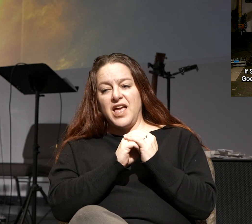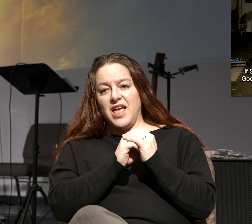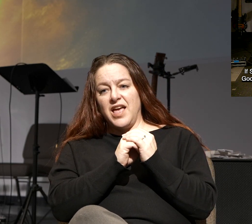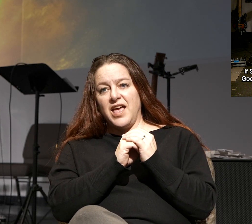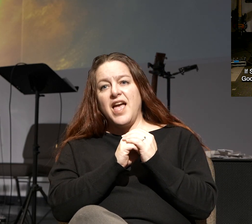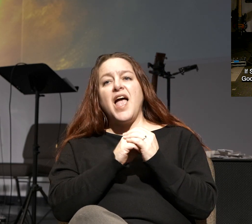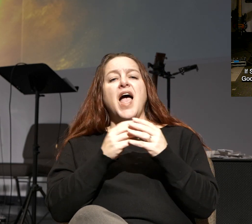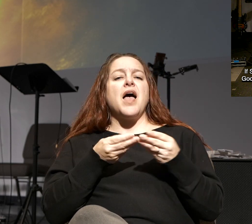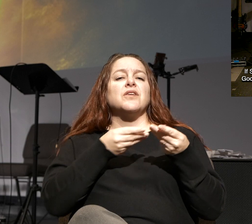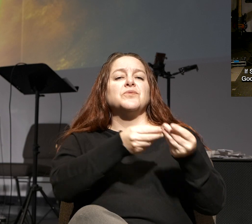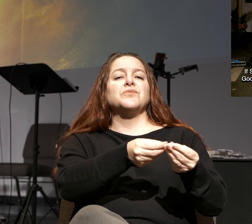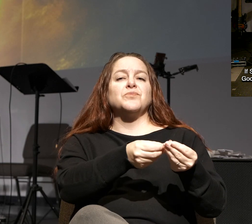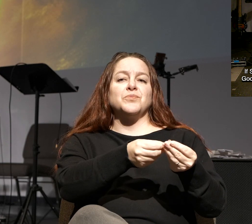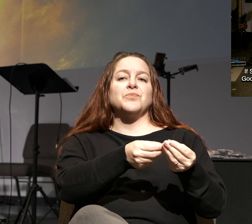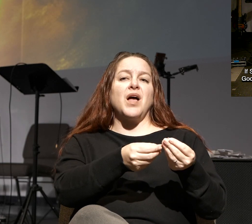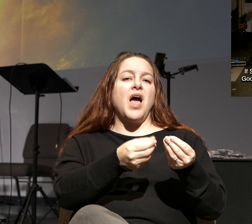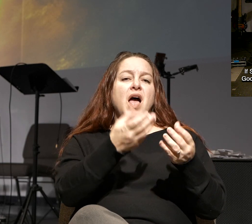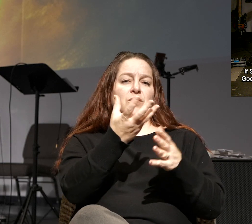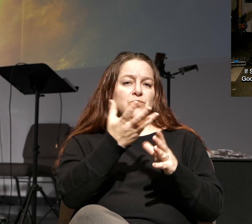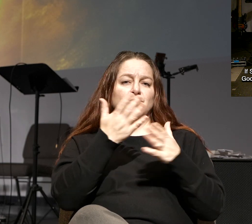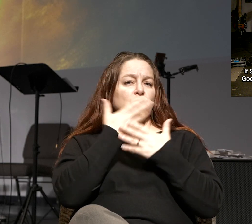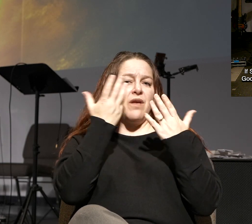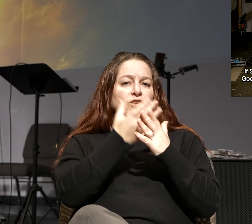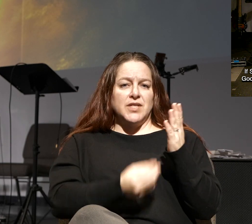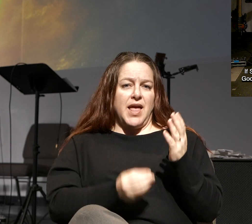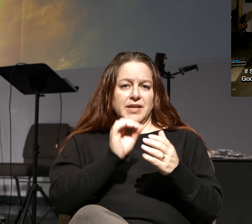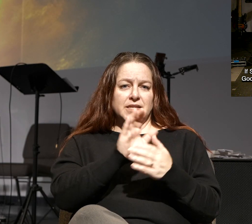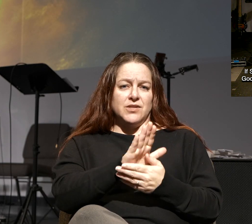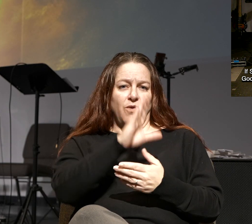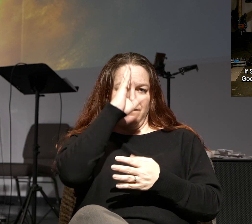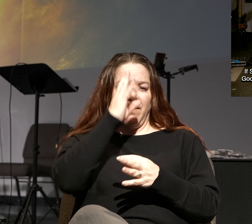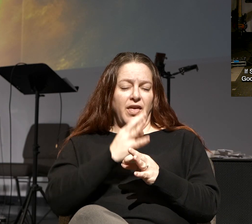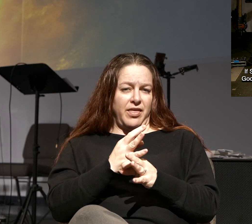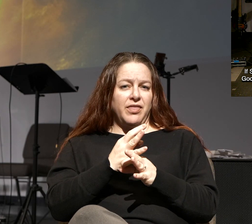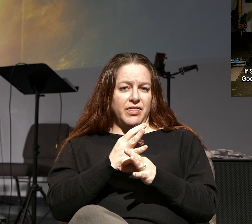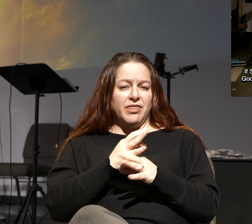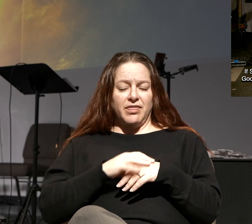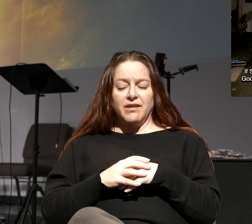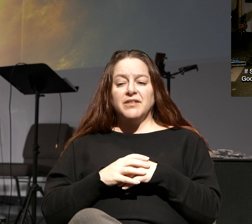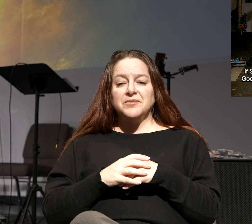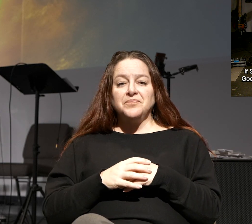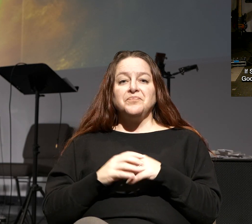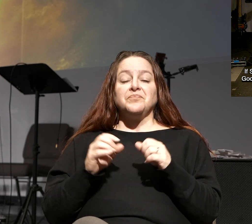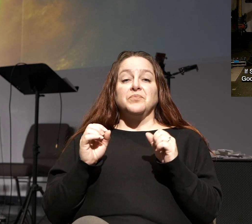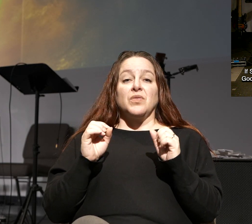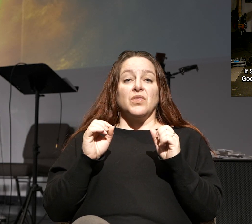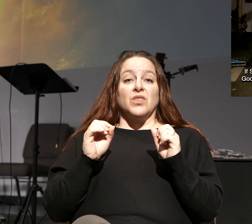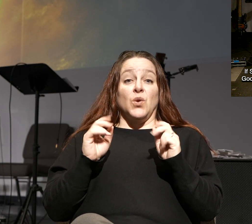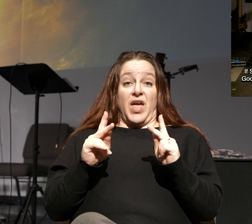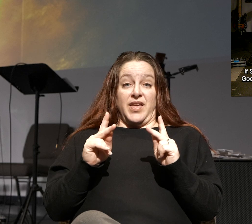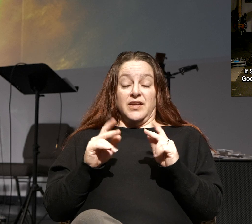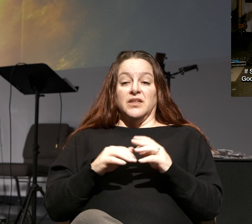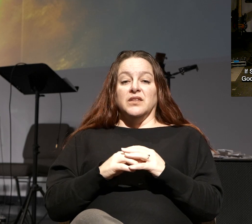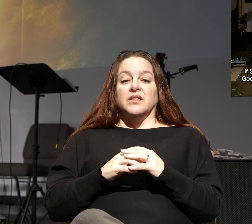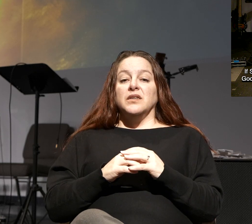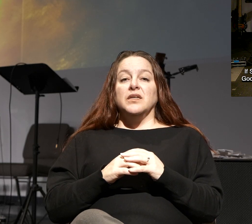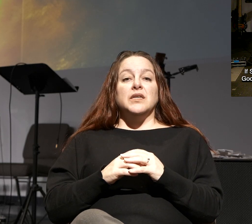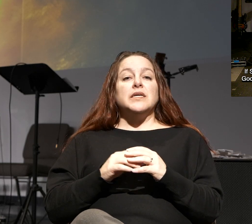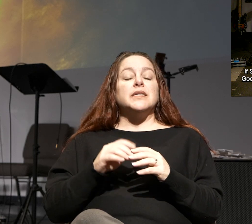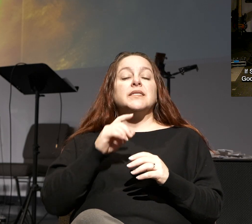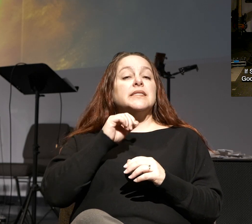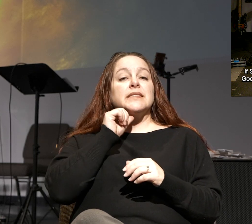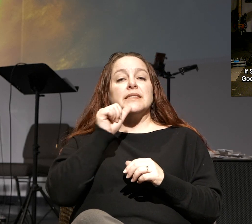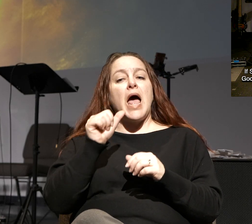complete in their faith. They're still growing. We want to come to you and supply what is lacking in your faith. Okay, here it is. It's not the